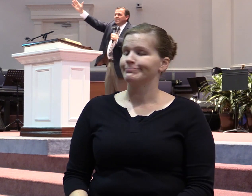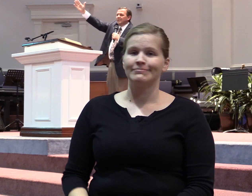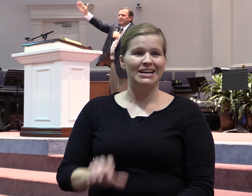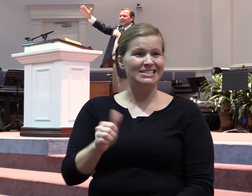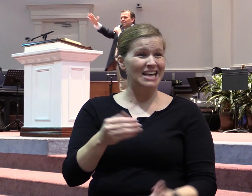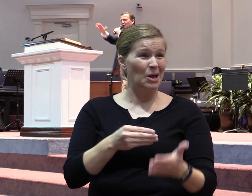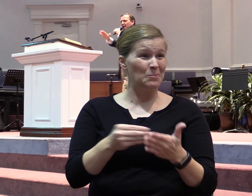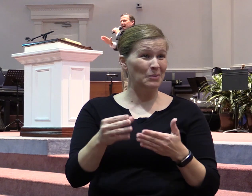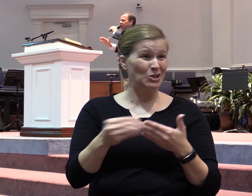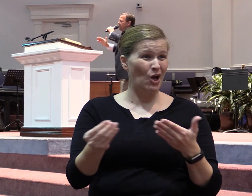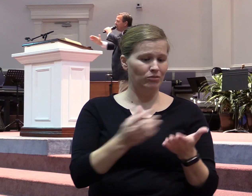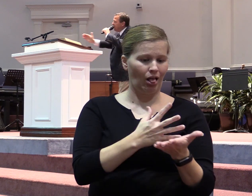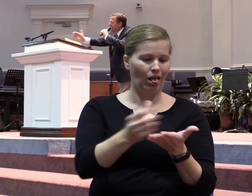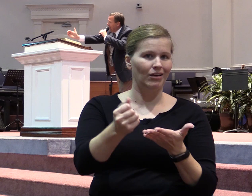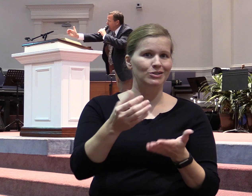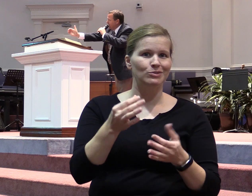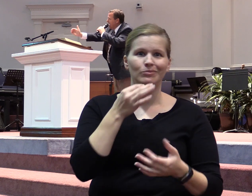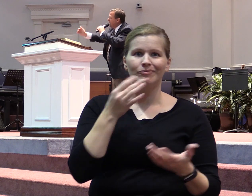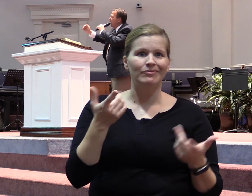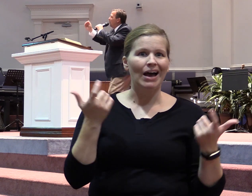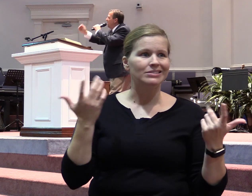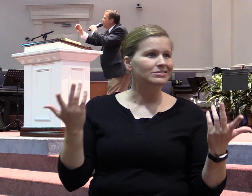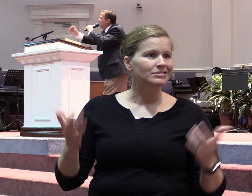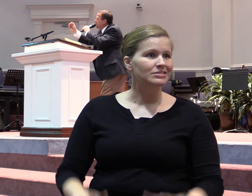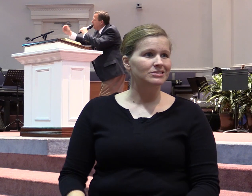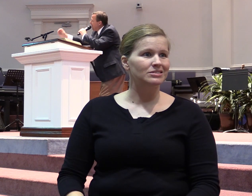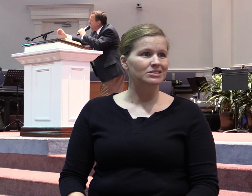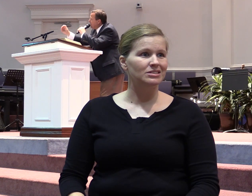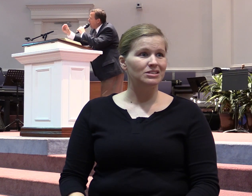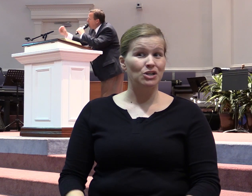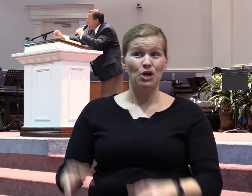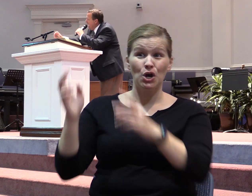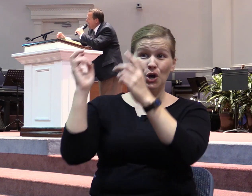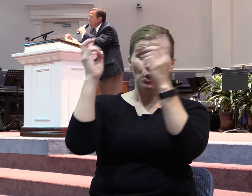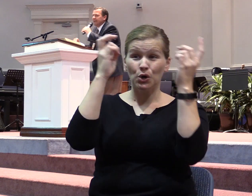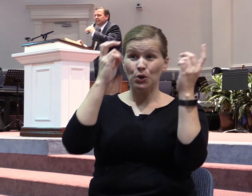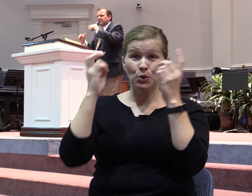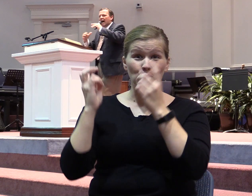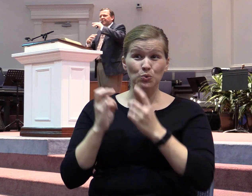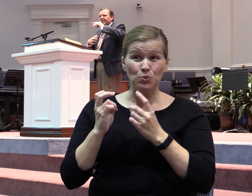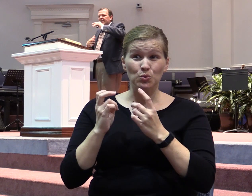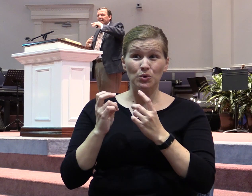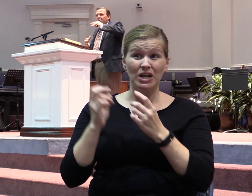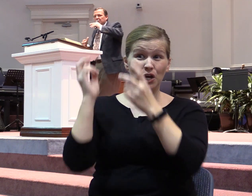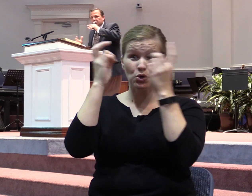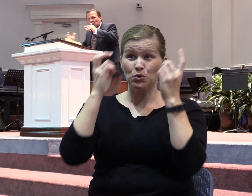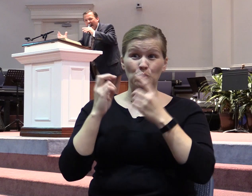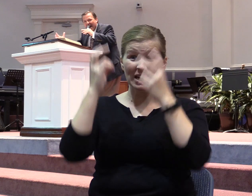See, I'm going to come at it from a different angle tonight. What makes greed so bad is not the drive,